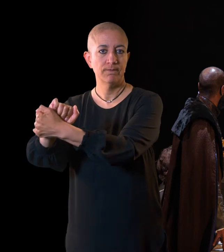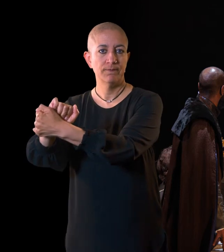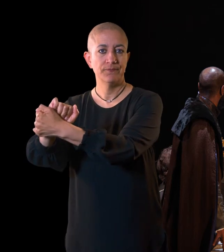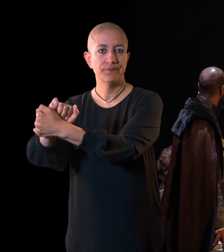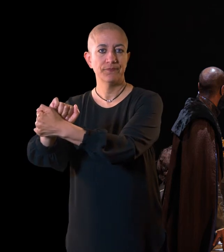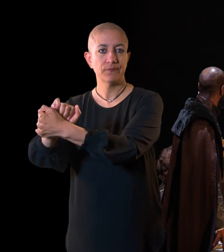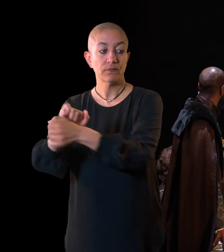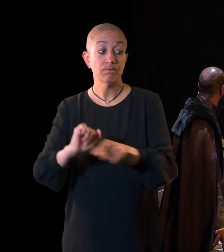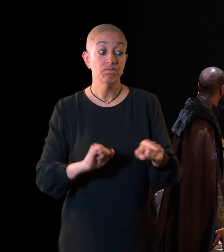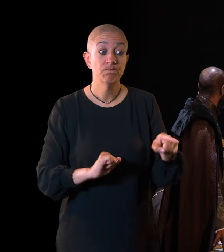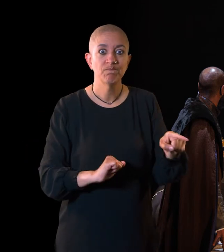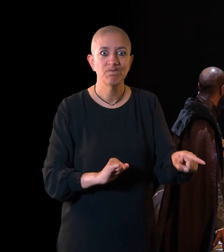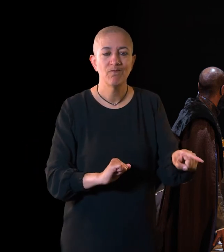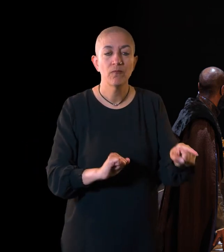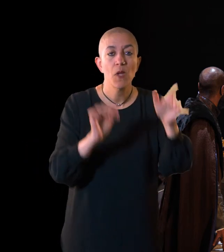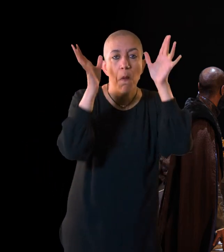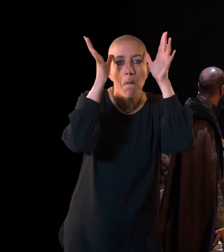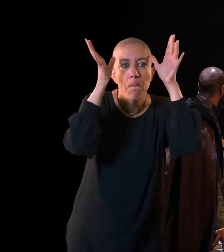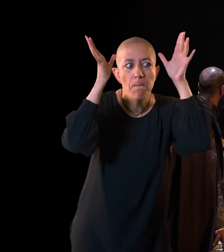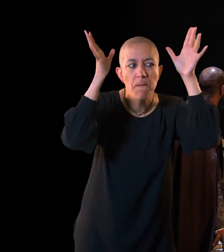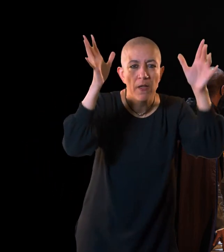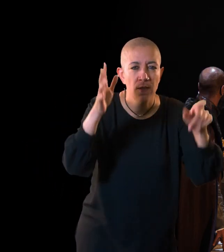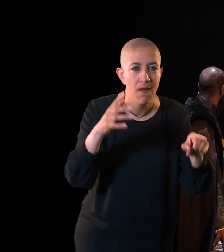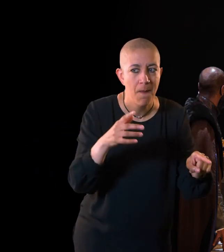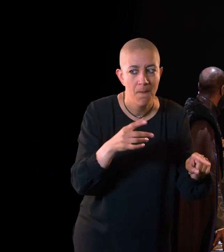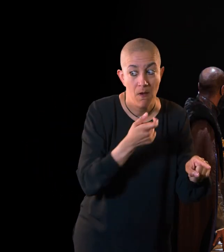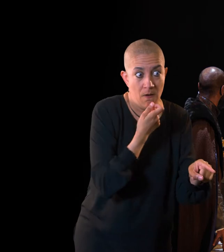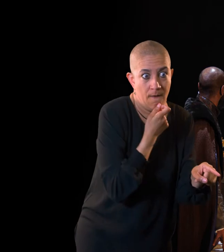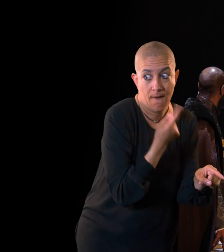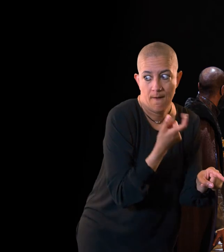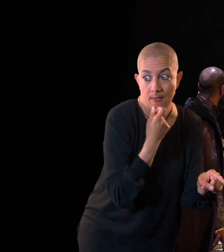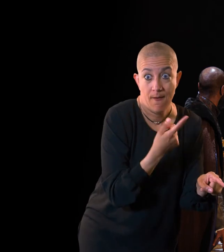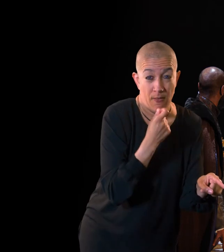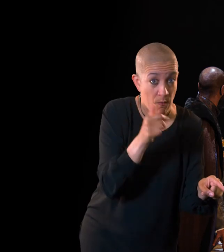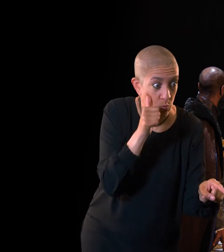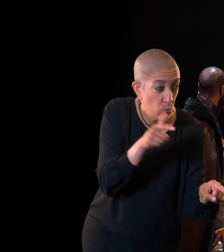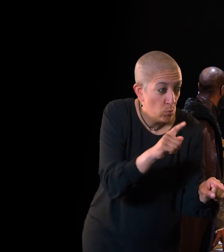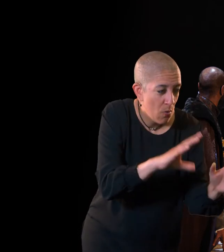Buckingham spreads rumours that the princes are illegitimate so aren't true heirs to the throne.